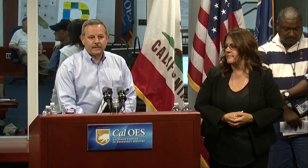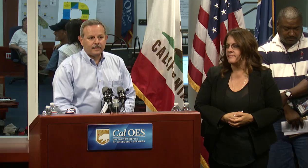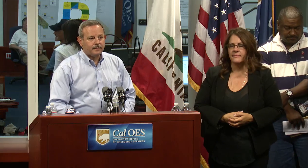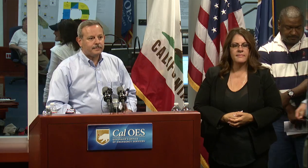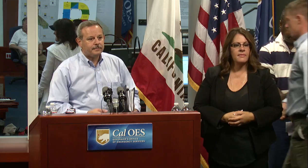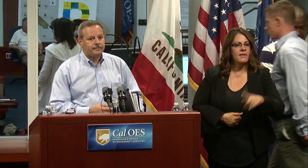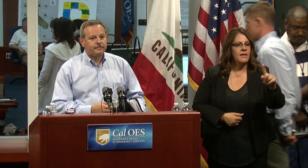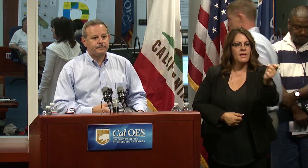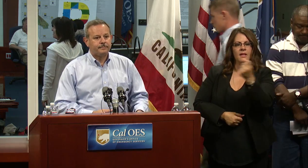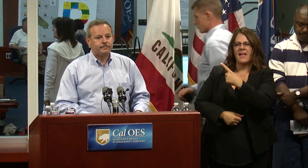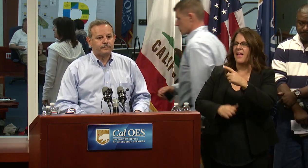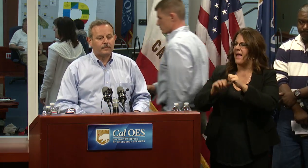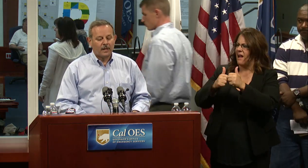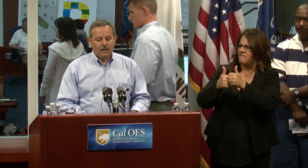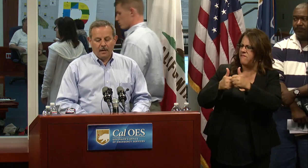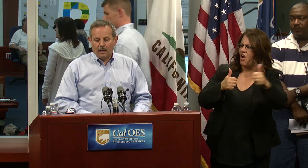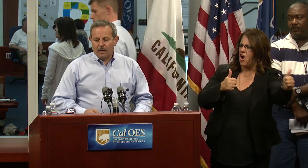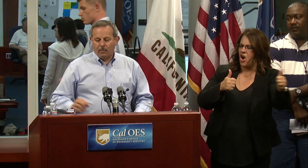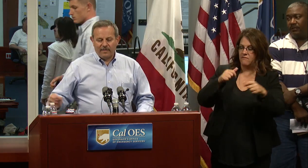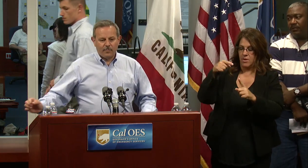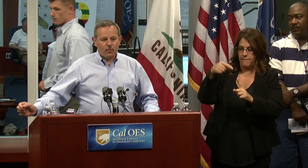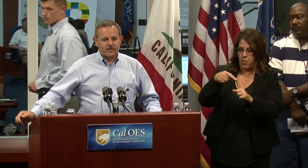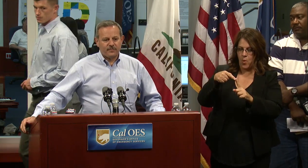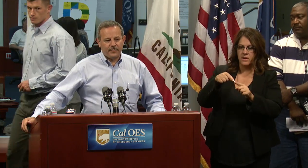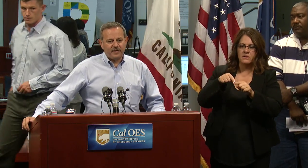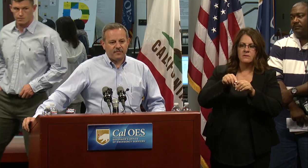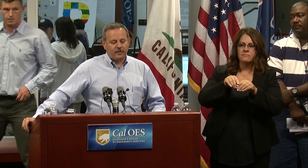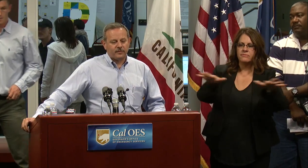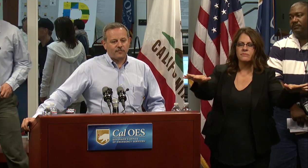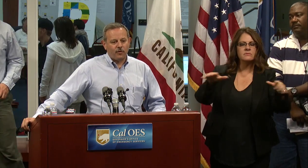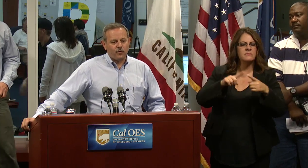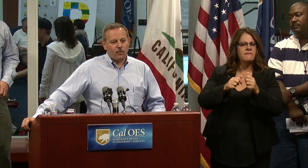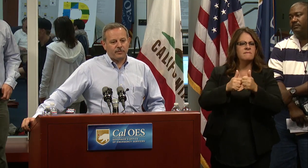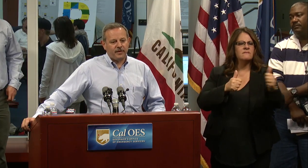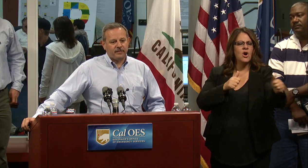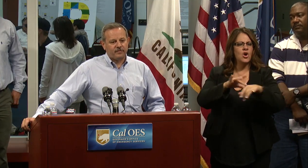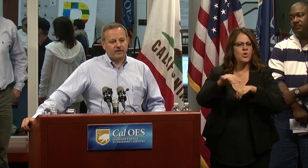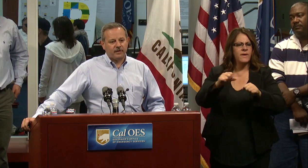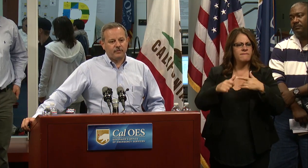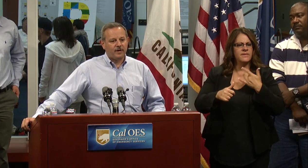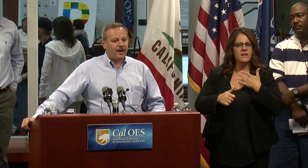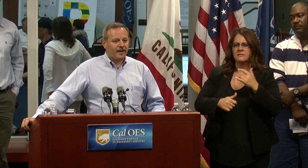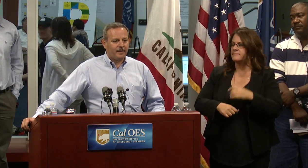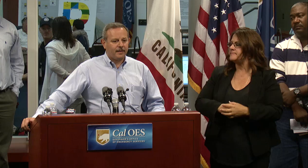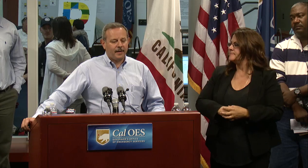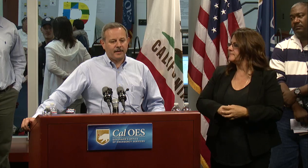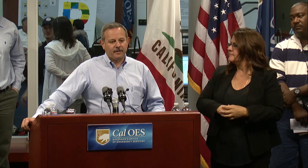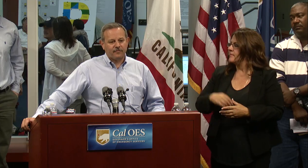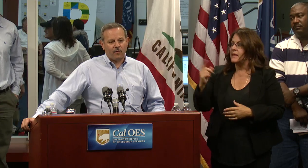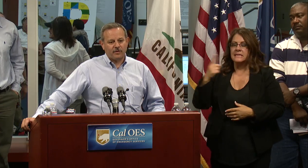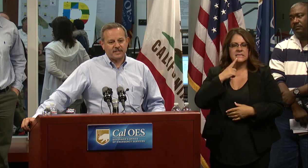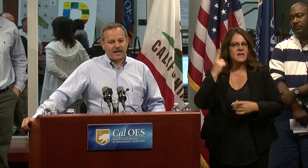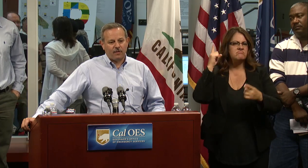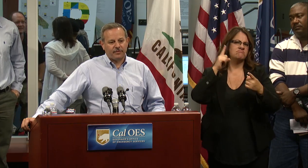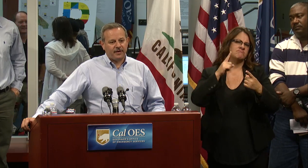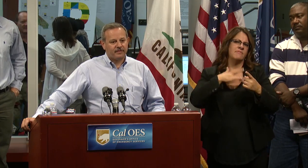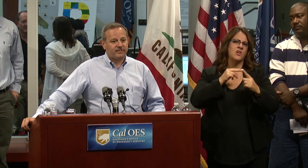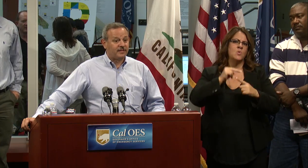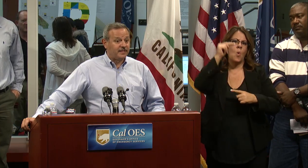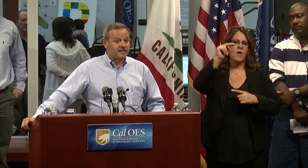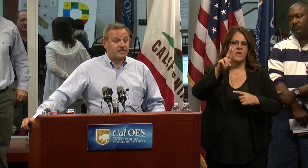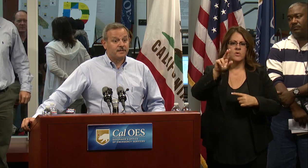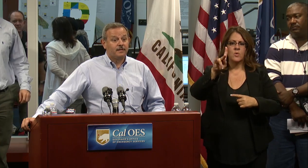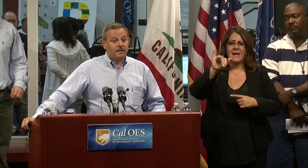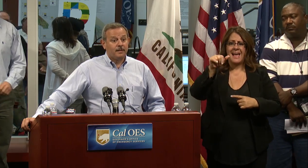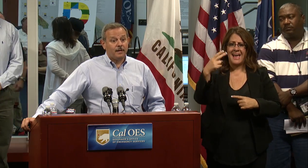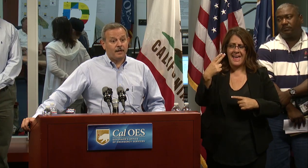How far away was it felt? Uh, we have reports of it being felt as far north as, uh, Ukiah and as far south as